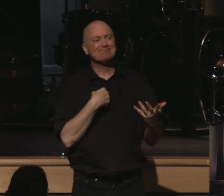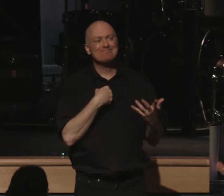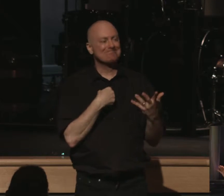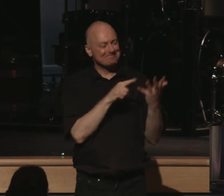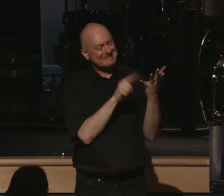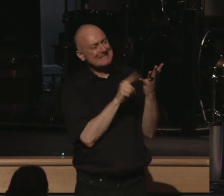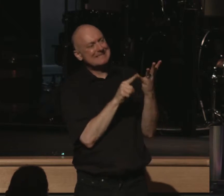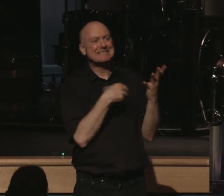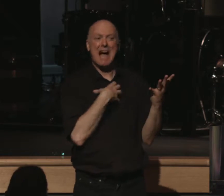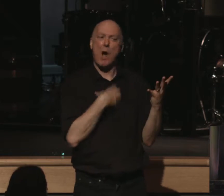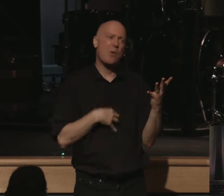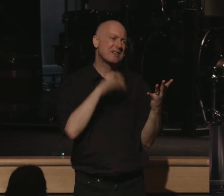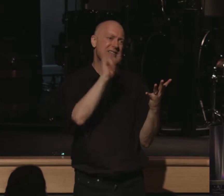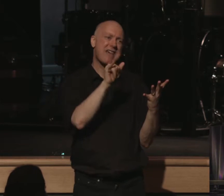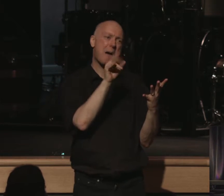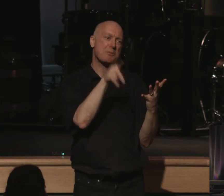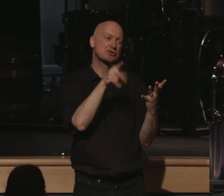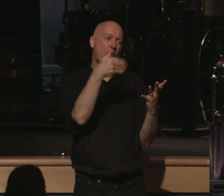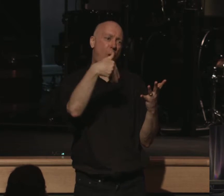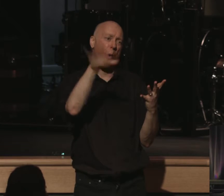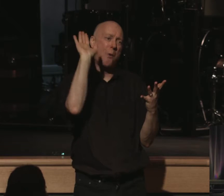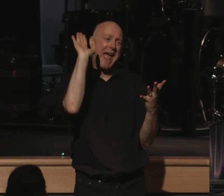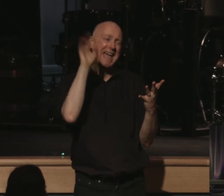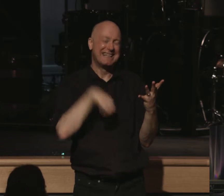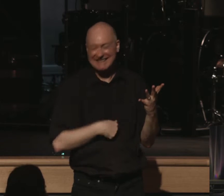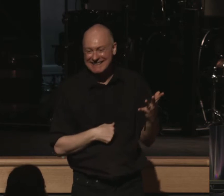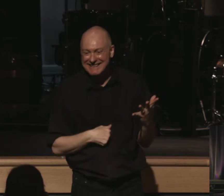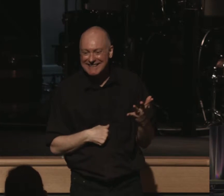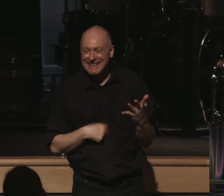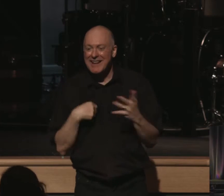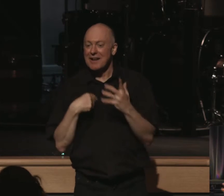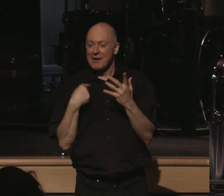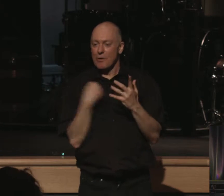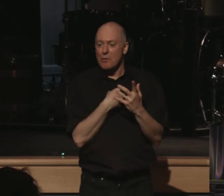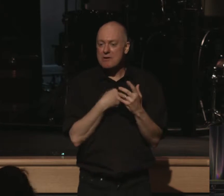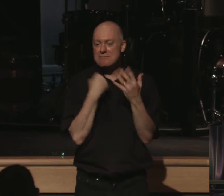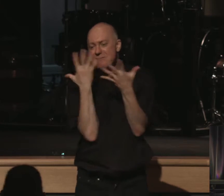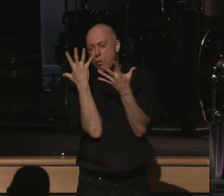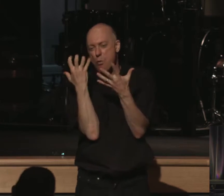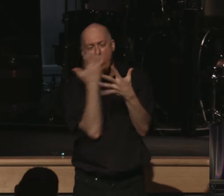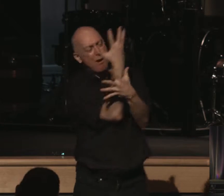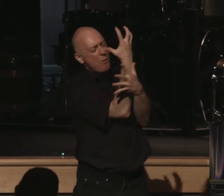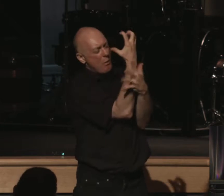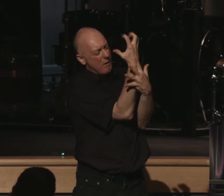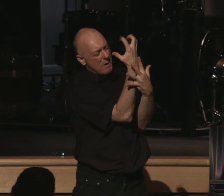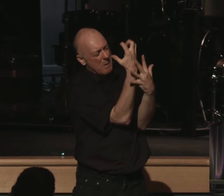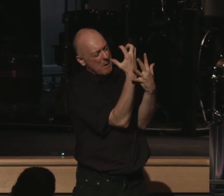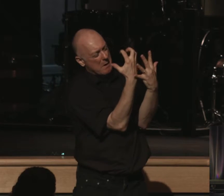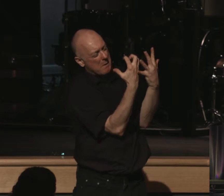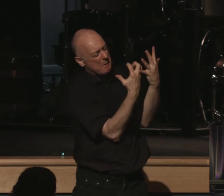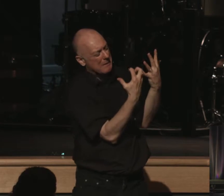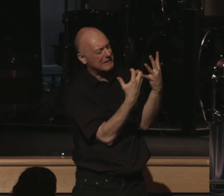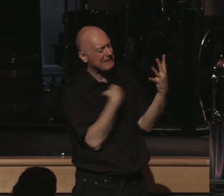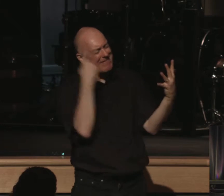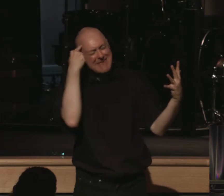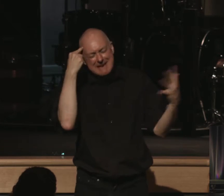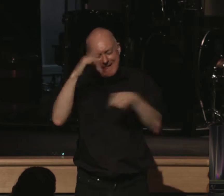wish that person would go away. We run to these things. Our heart loves these things. We think about these things. We